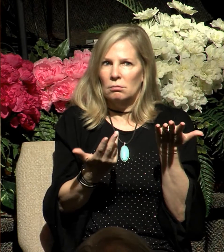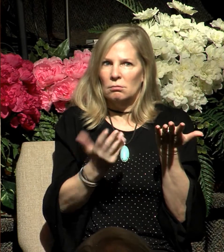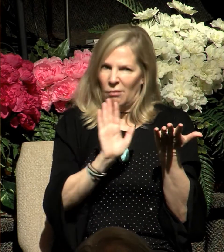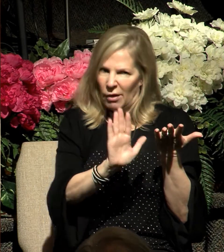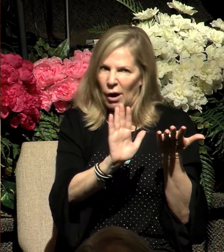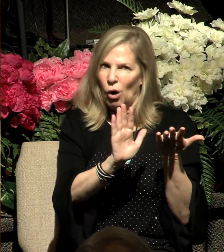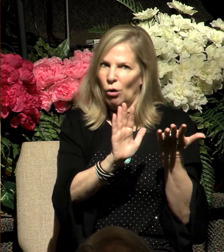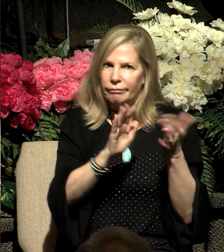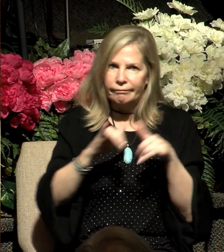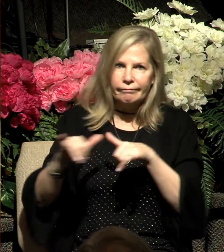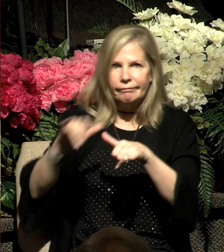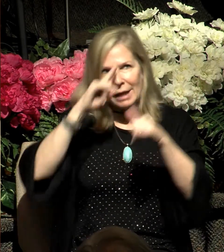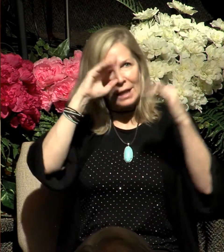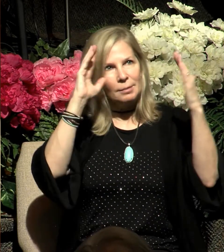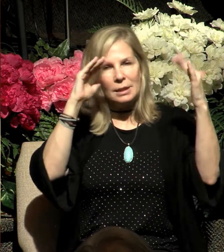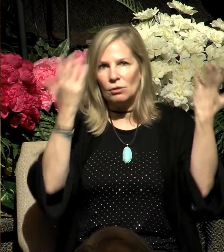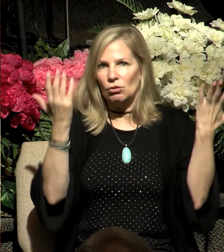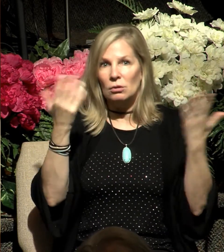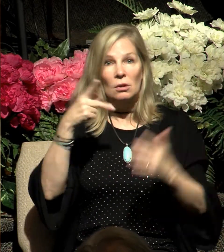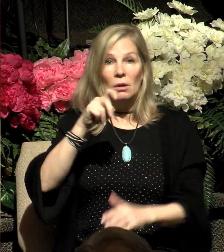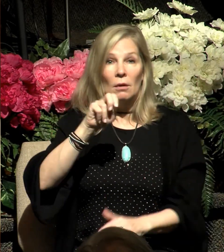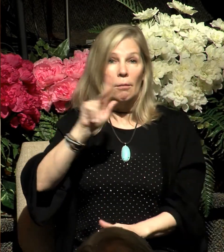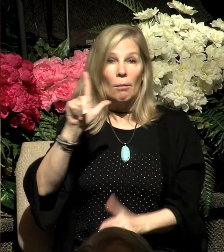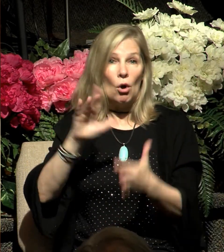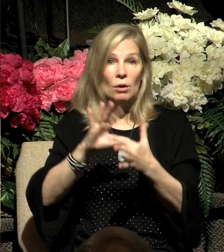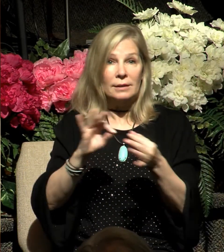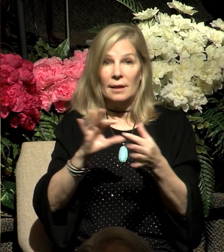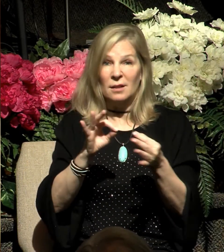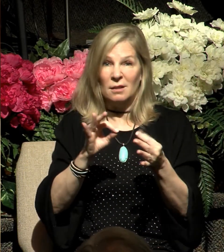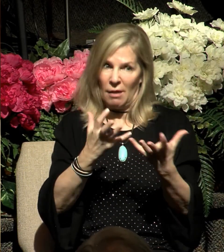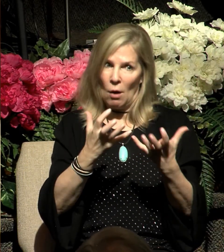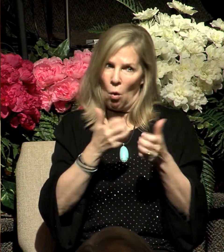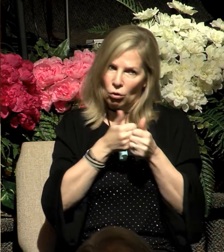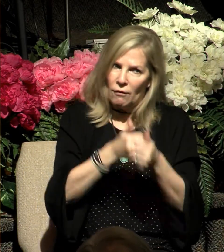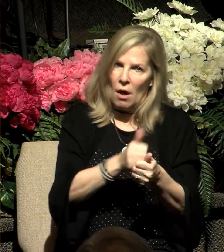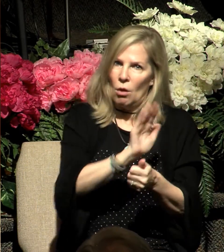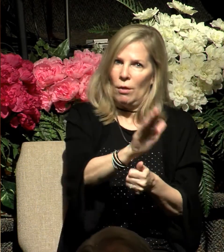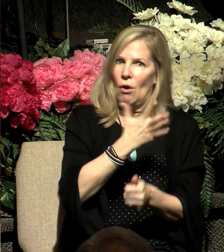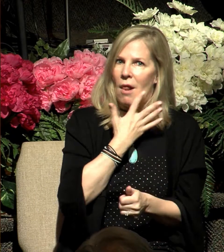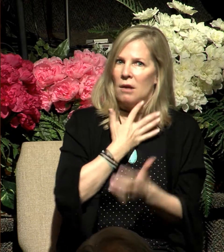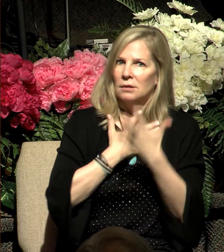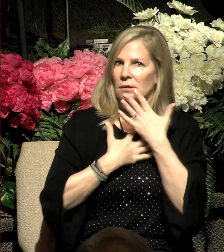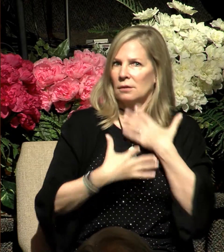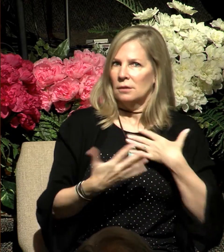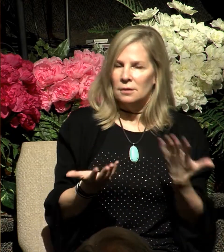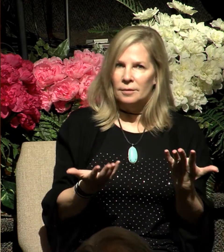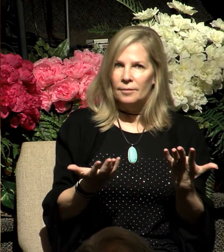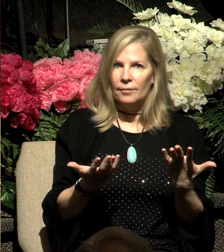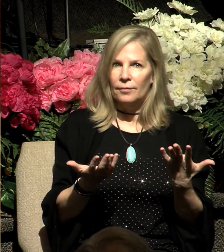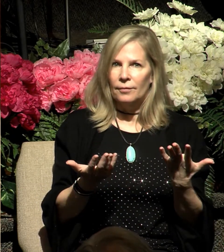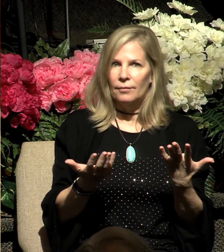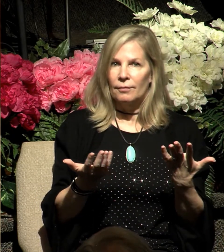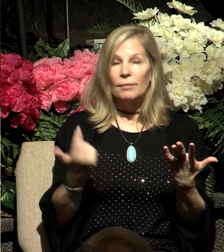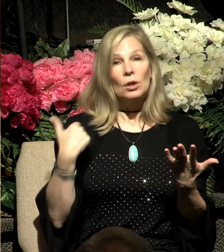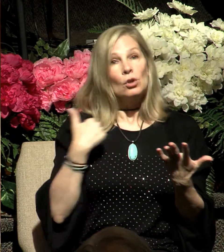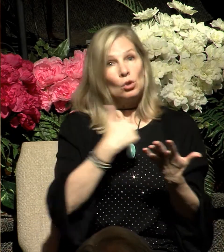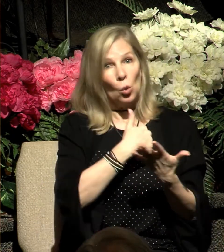or as Paul puts it, according to the lusts of their flesh. So as we go through these verses in which Stephen